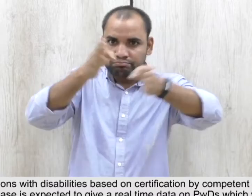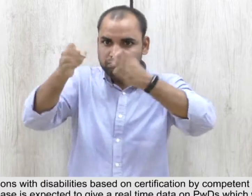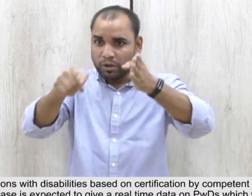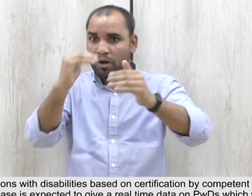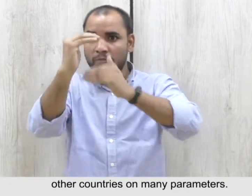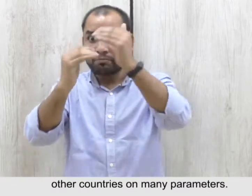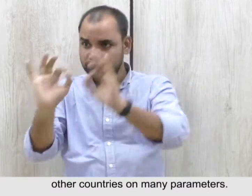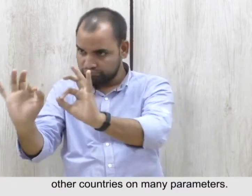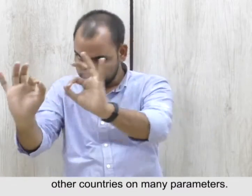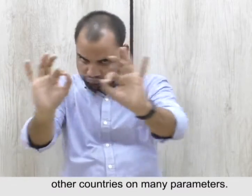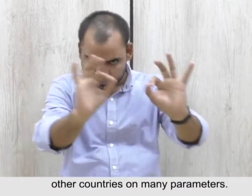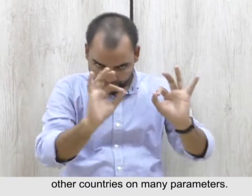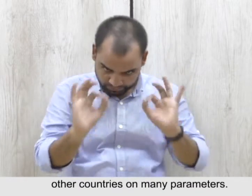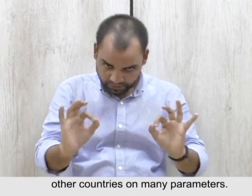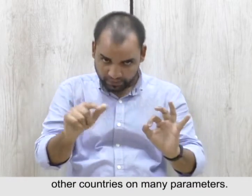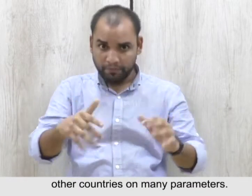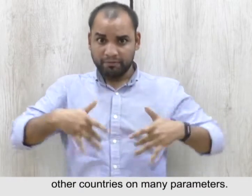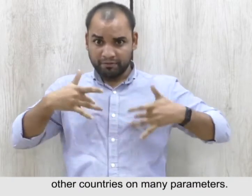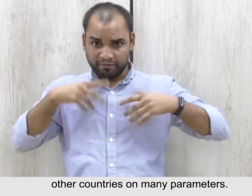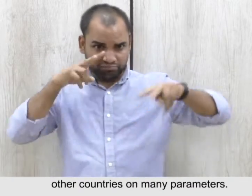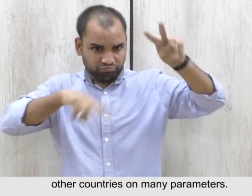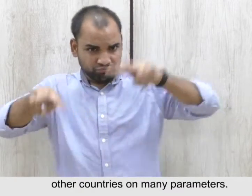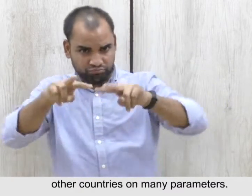comparable with other countries on many parameters.